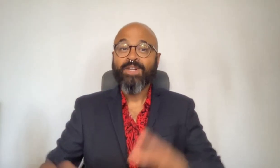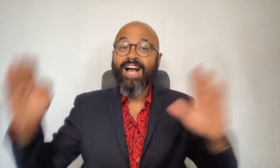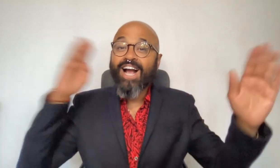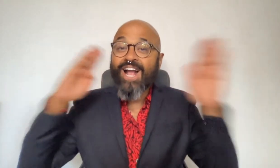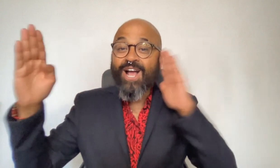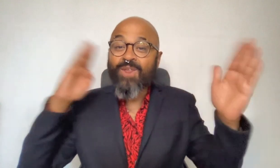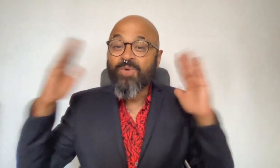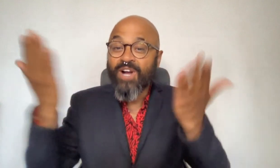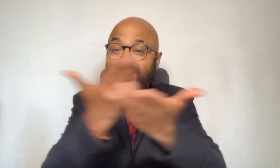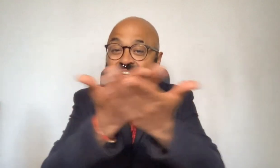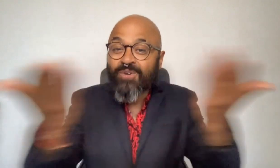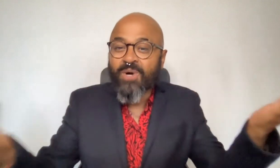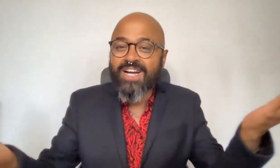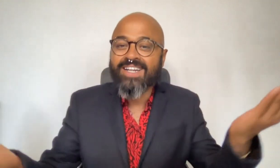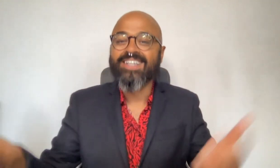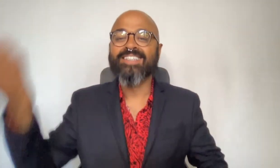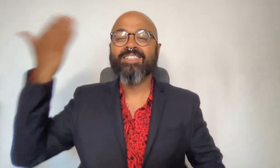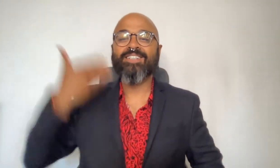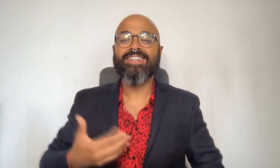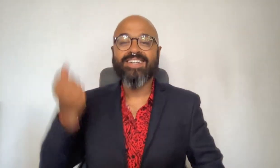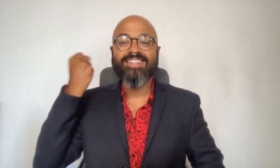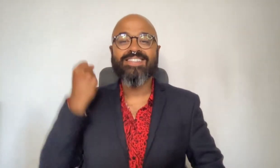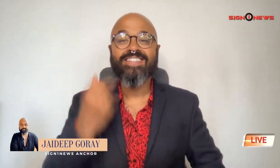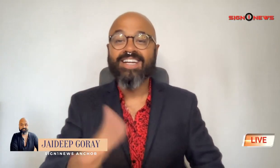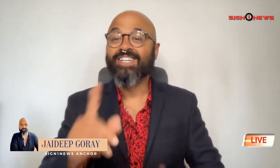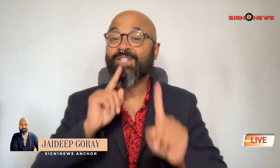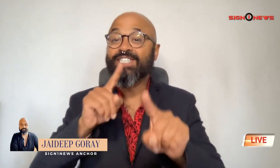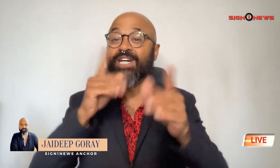hello everyone I'm sign one news anchor jadeep gore